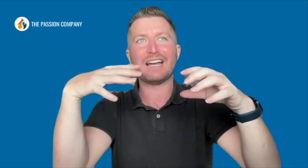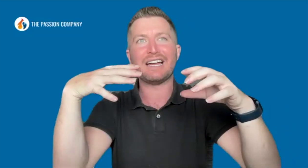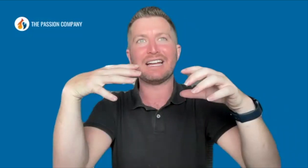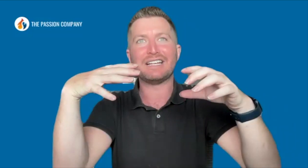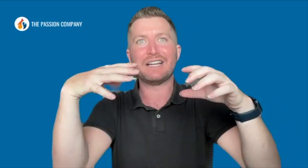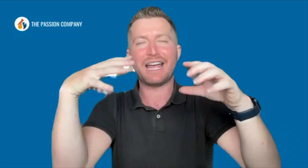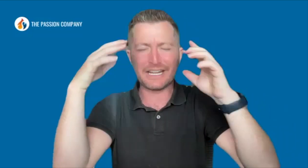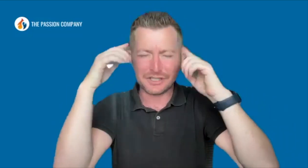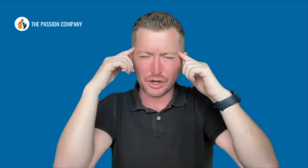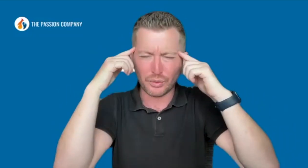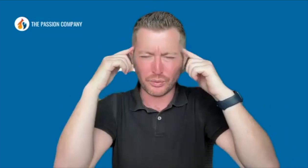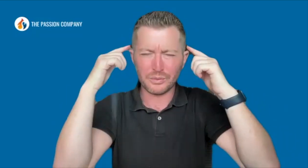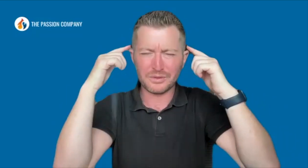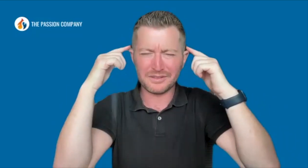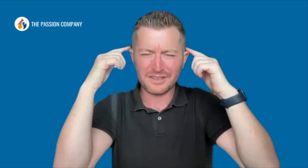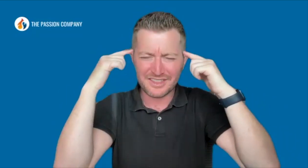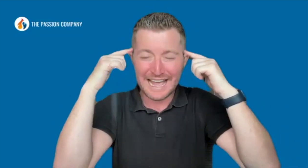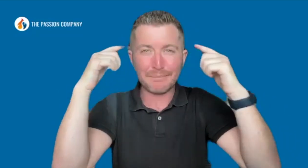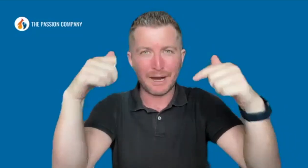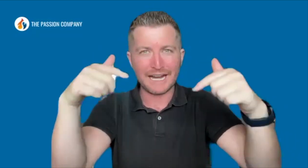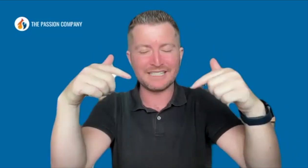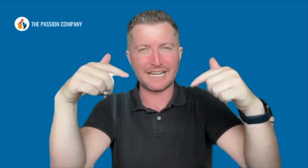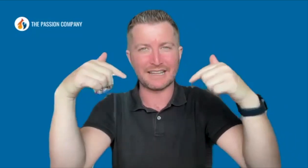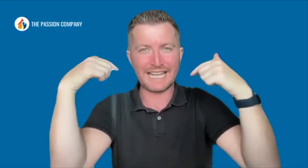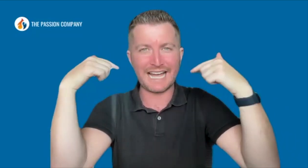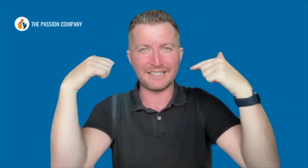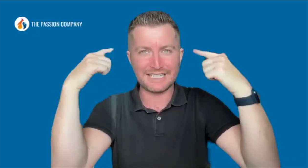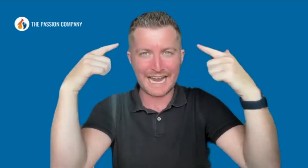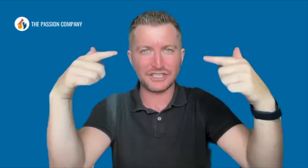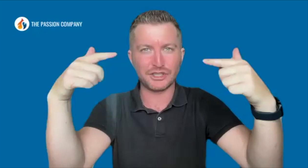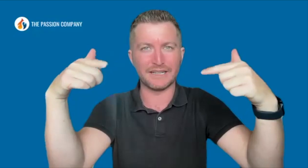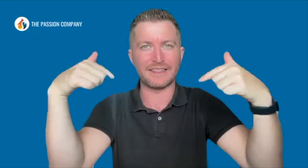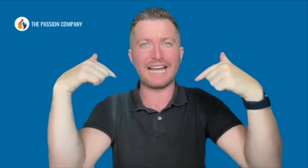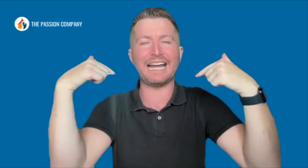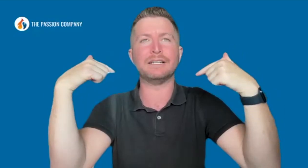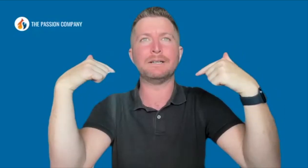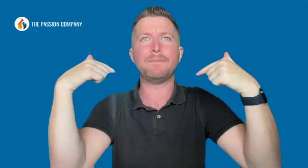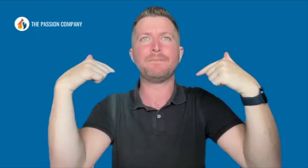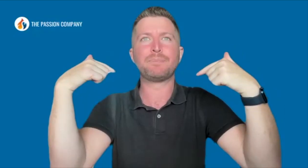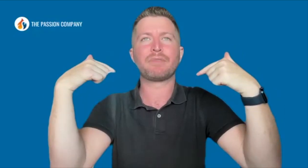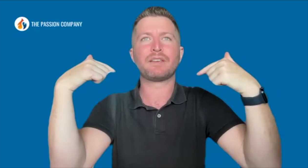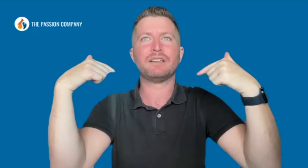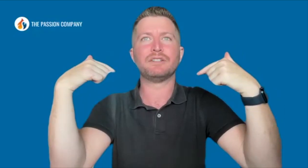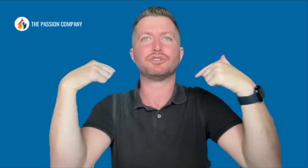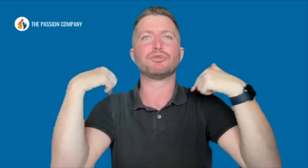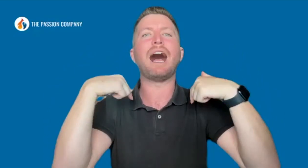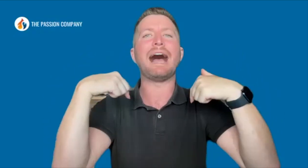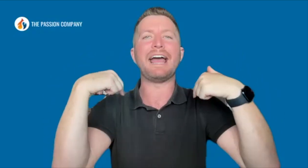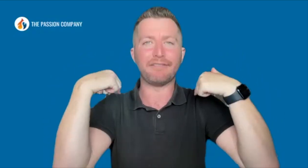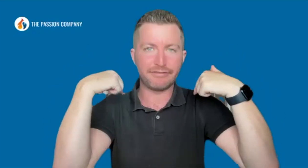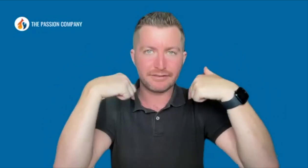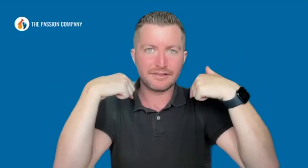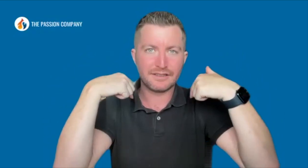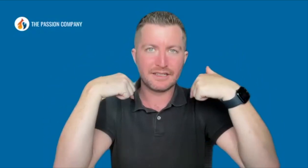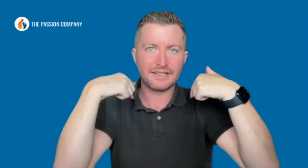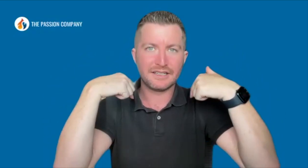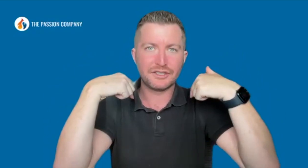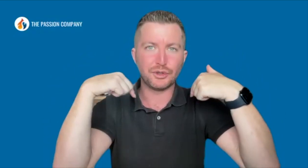And so that mindset, that attachment, that drive to,